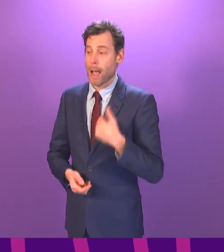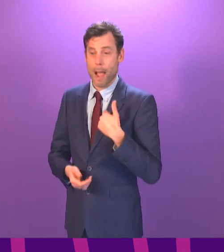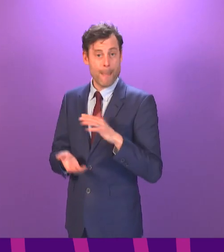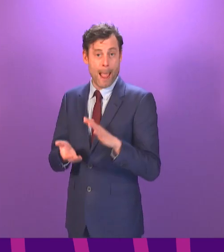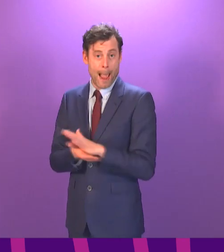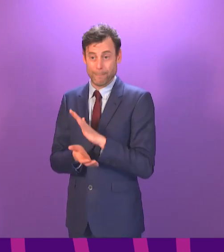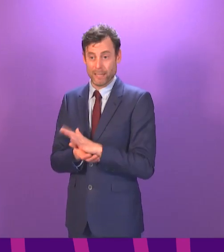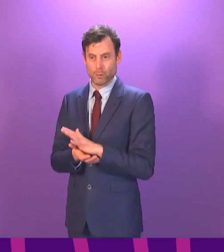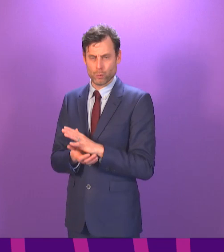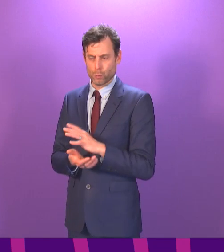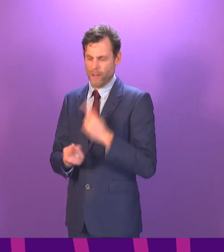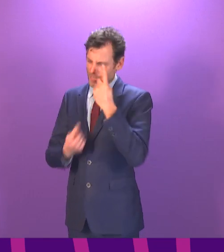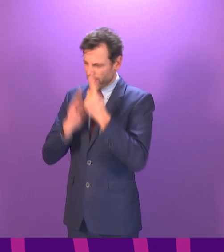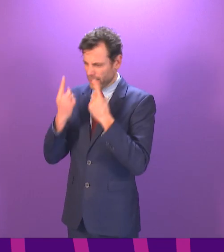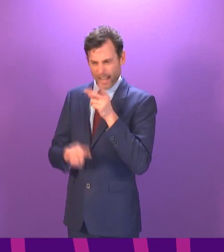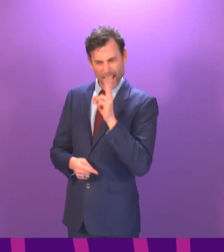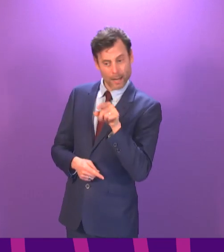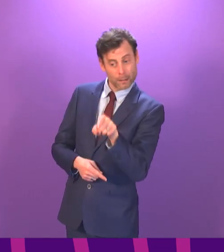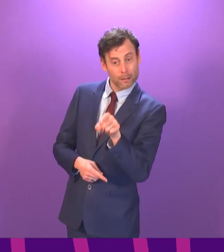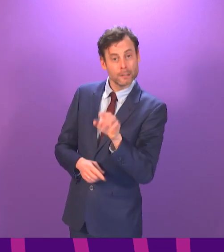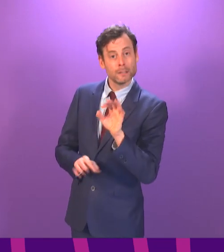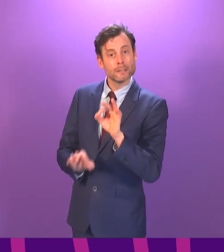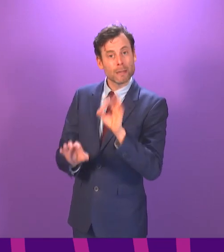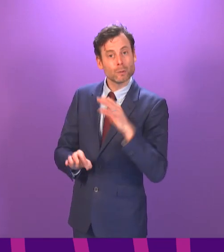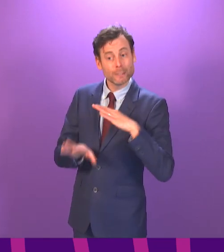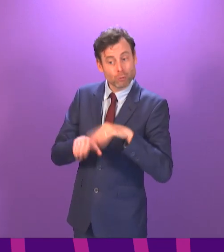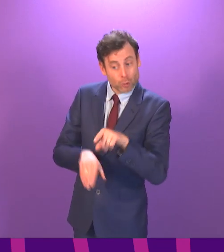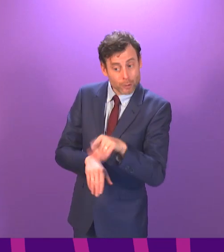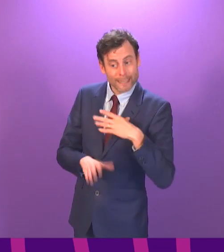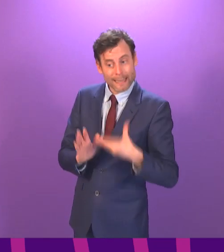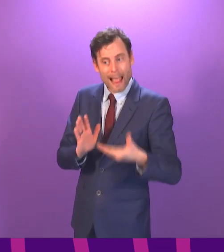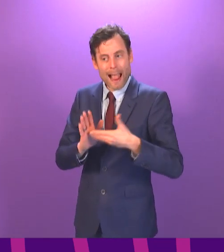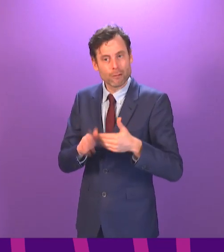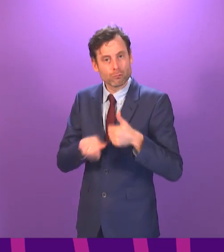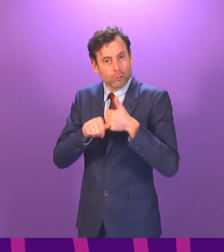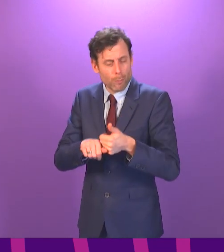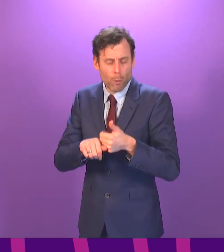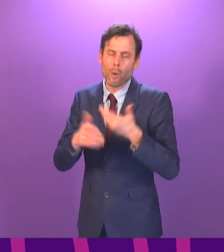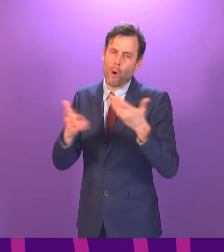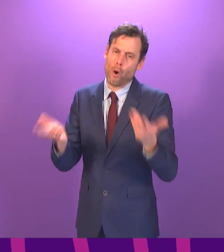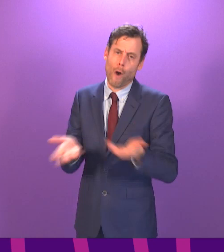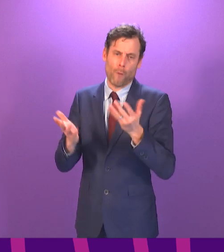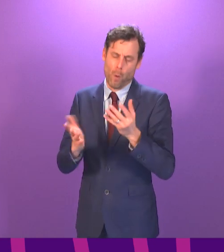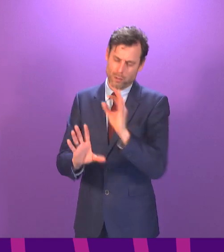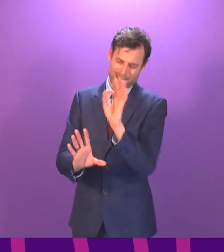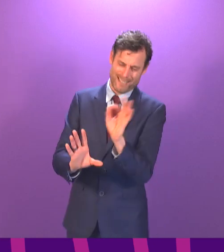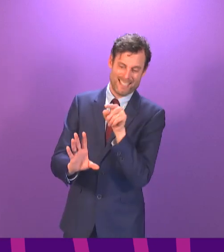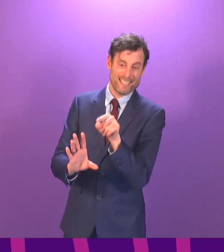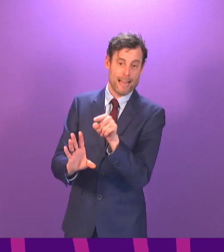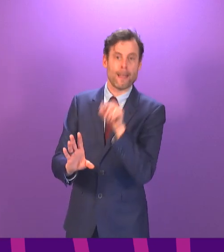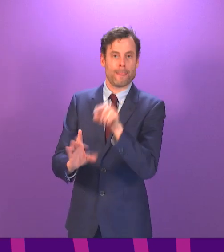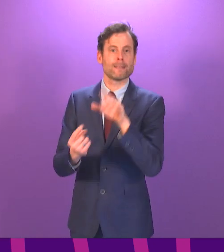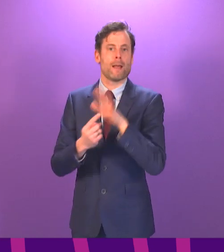about whether there is more we can do for the particular groups on top of that, but there is no doubt testing has a key role to play here in trying to